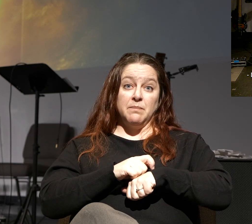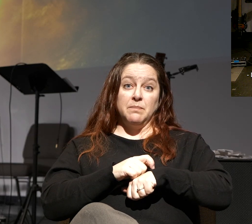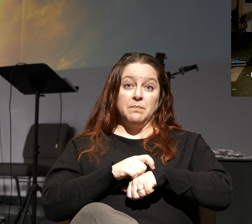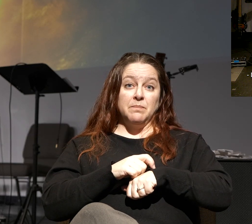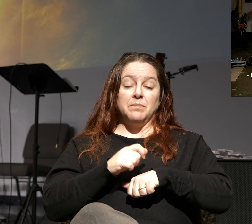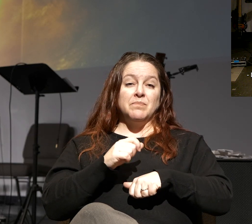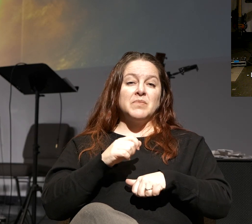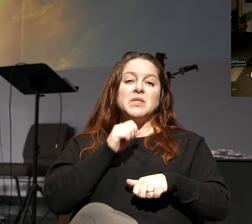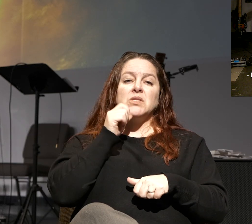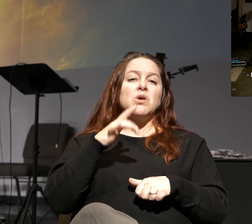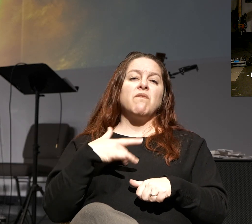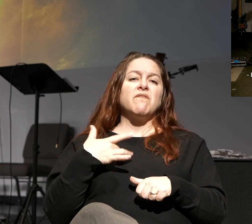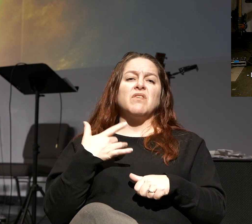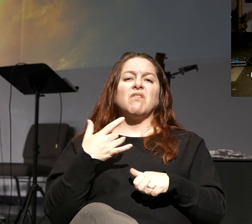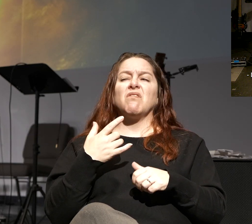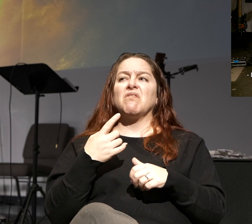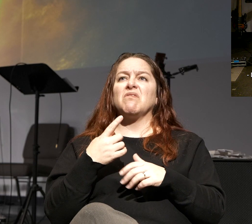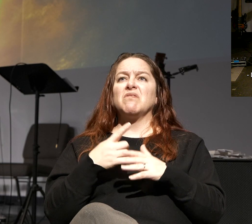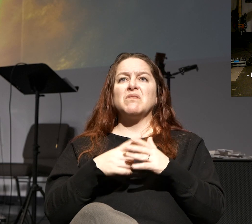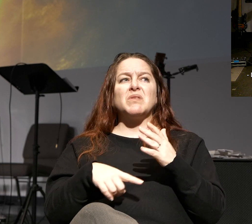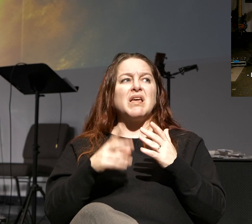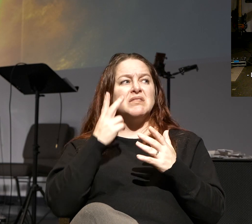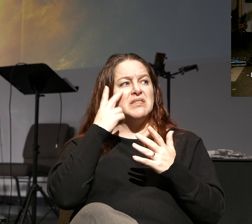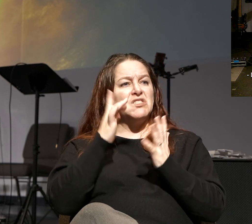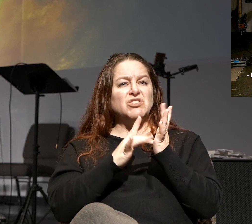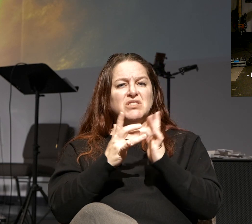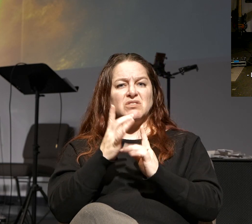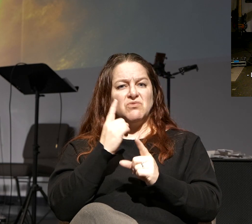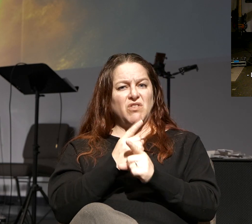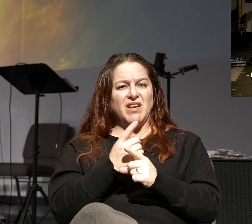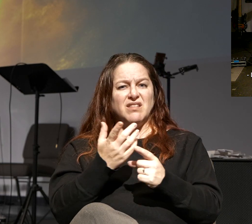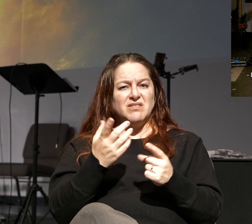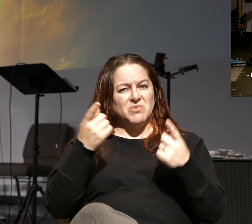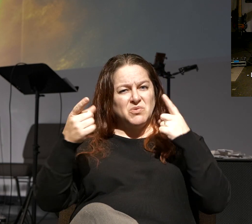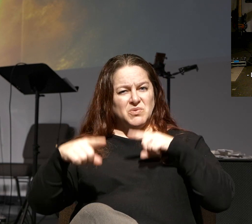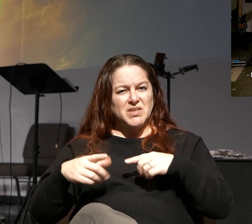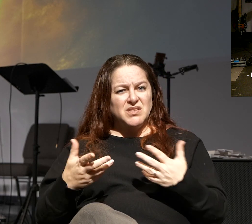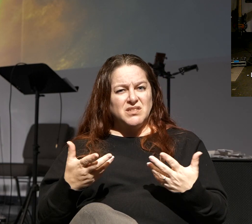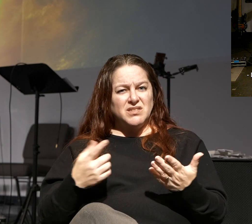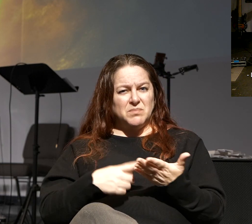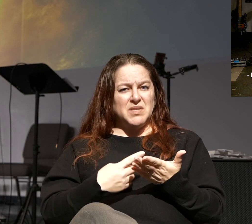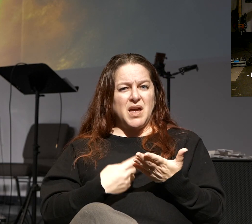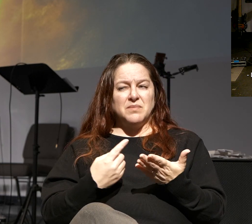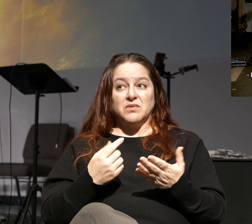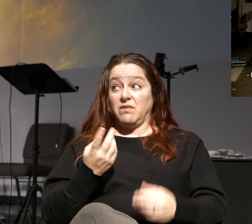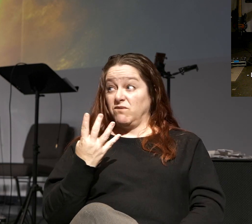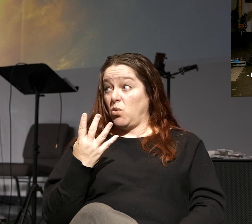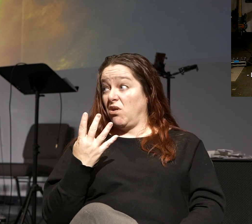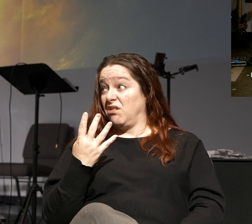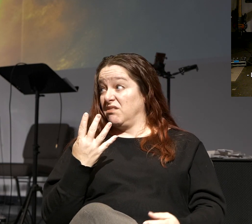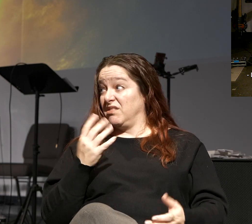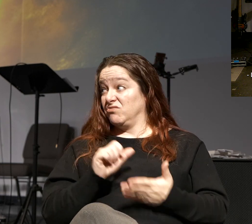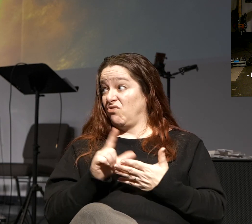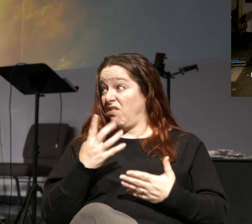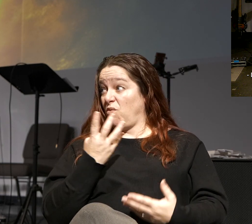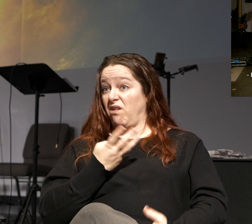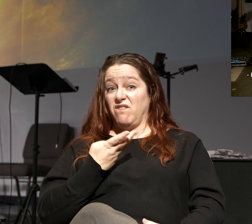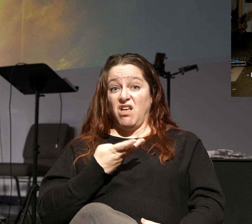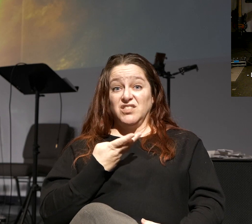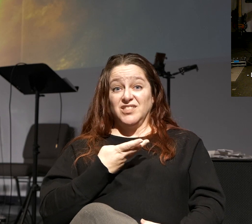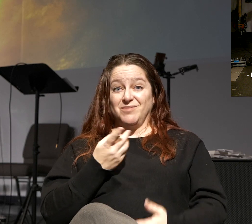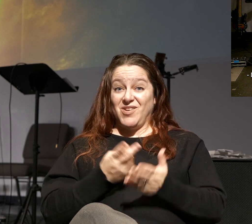like Jesus is anywhere to be found. Do you guys agree with that? Okay, there's only like four of us that are being